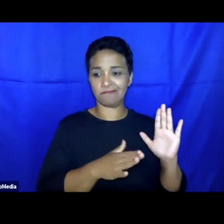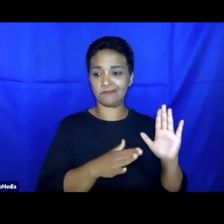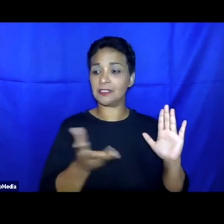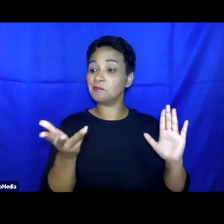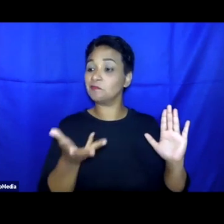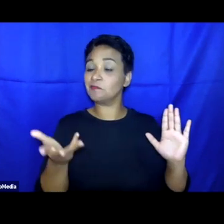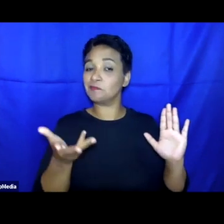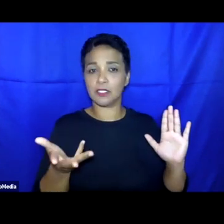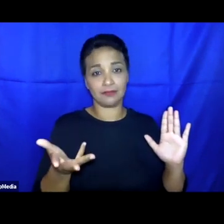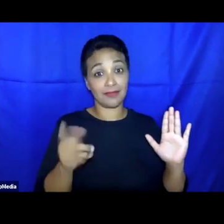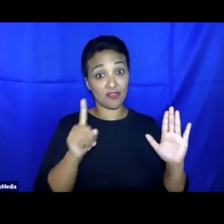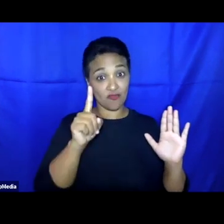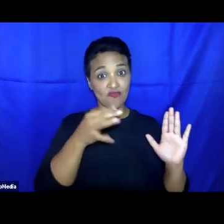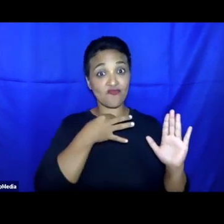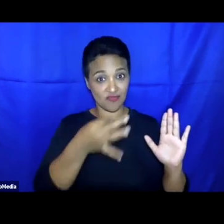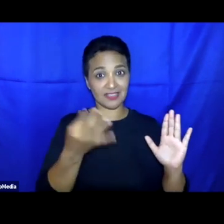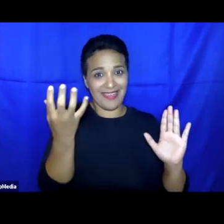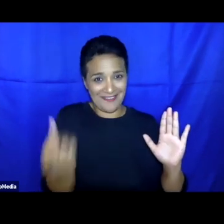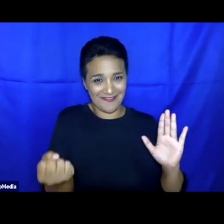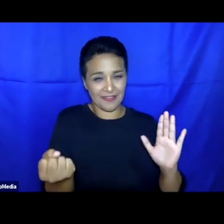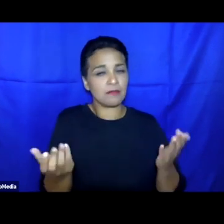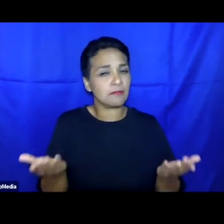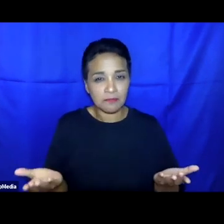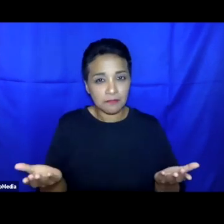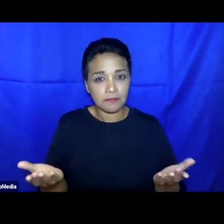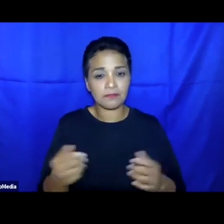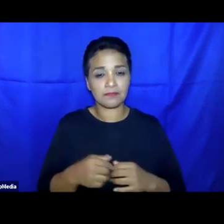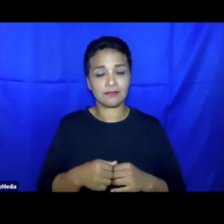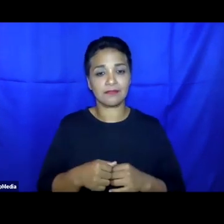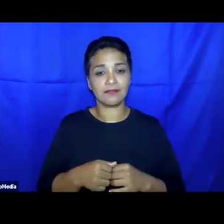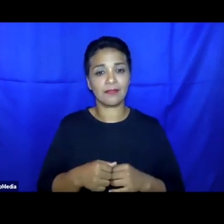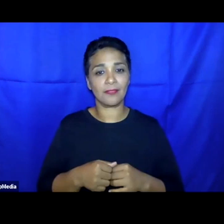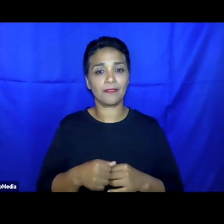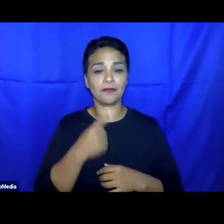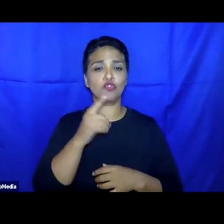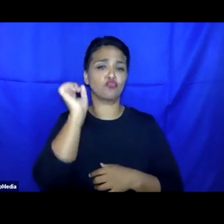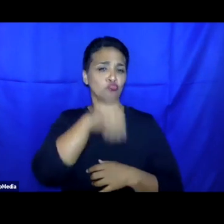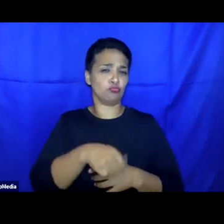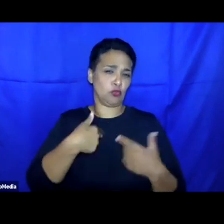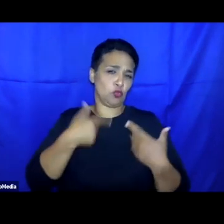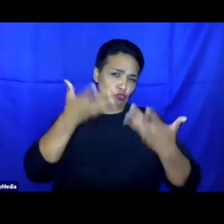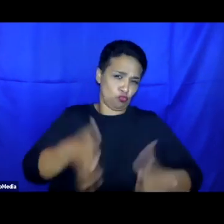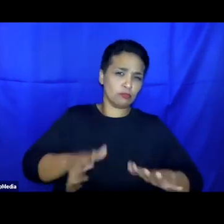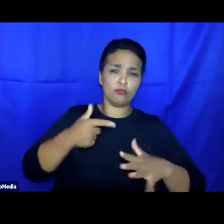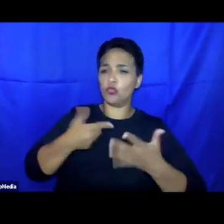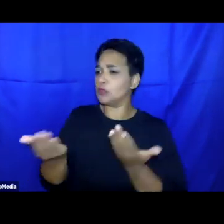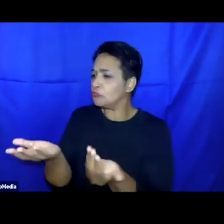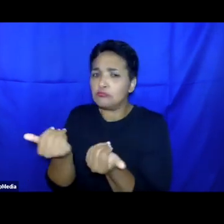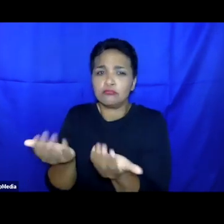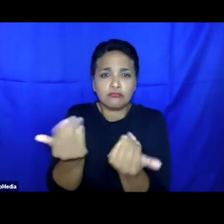of then being described as having been consulted and having participated meaningfully when that